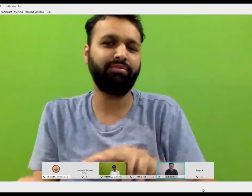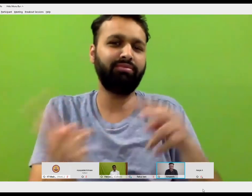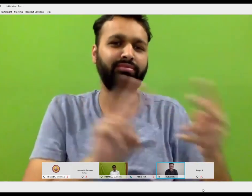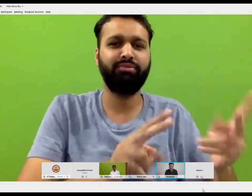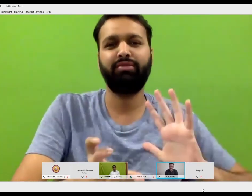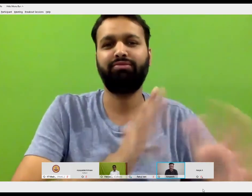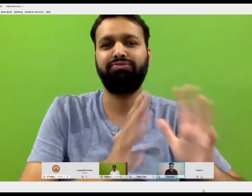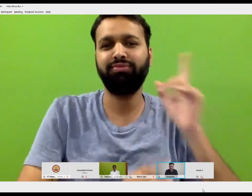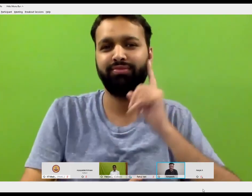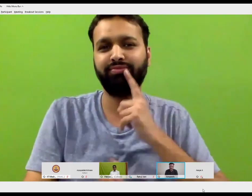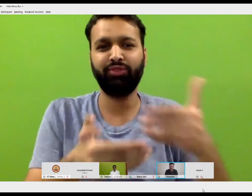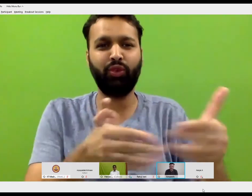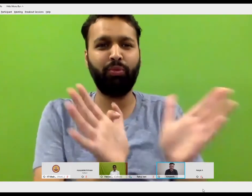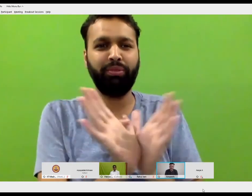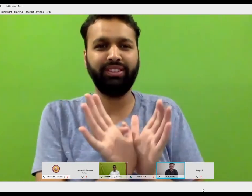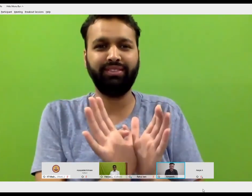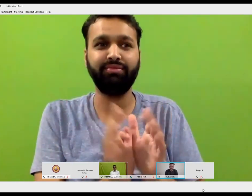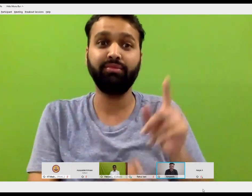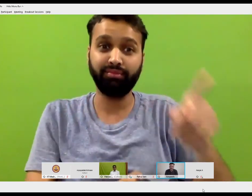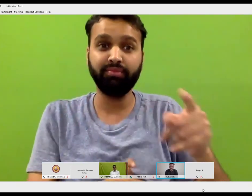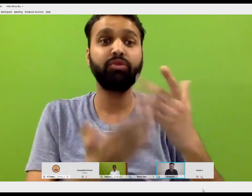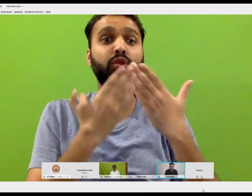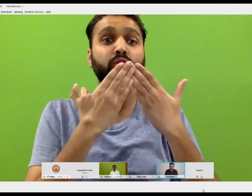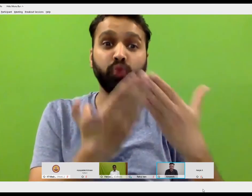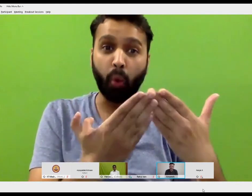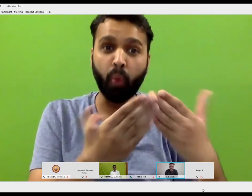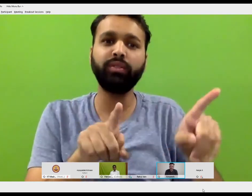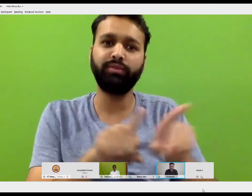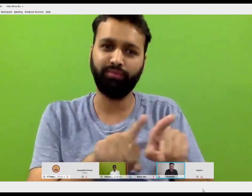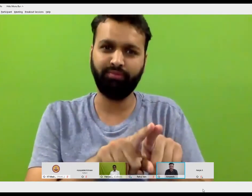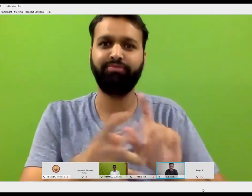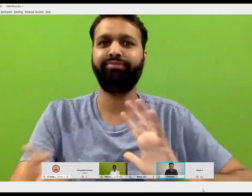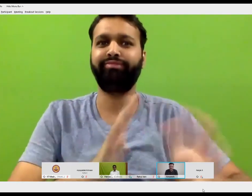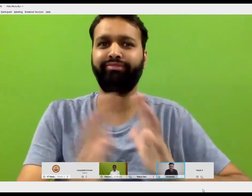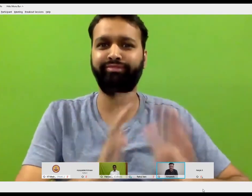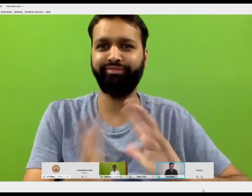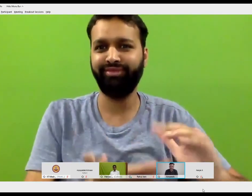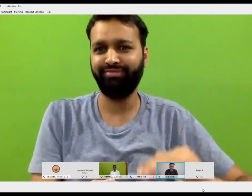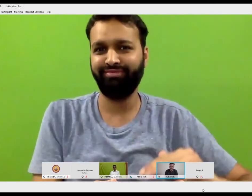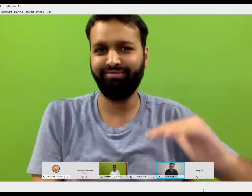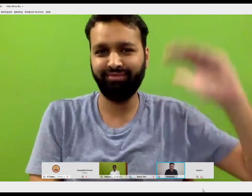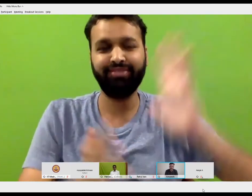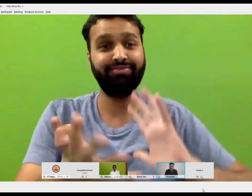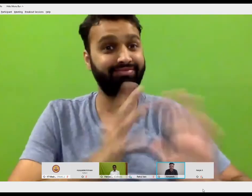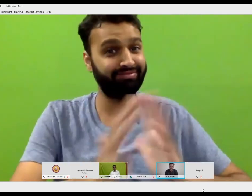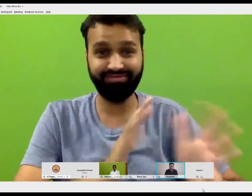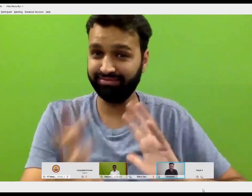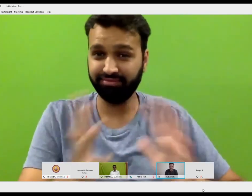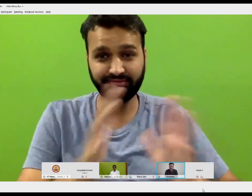about using all that. So I told my parents that I'm not interested in that. So I moved on to the